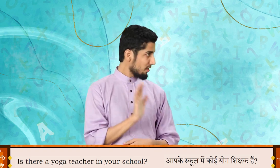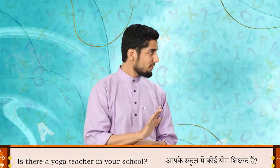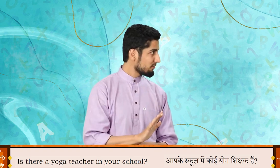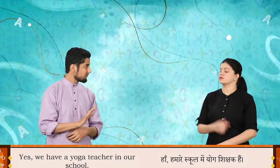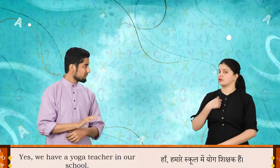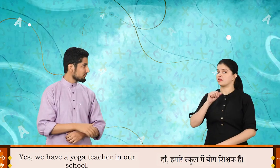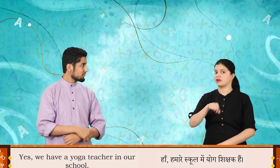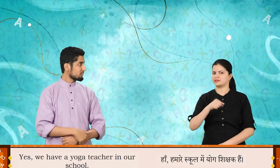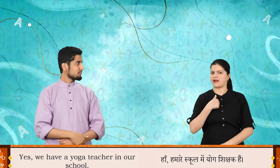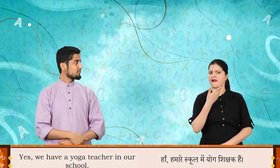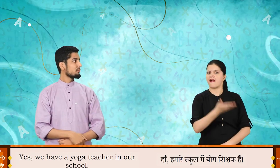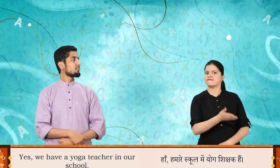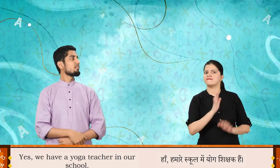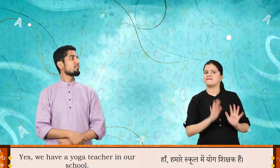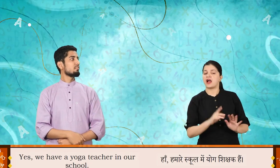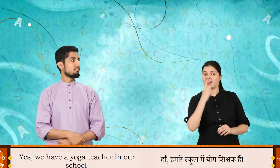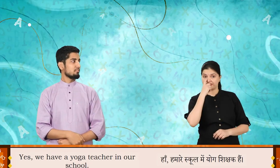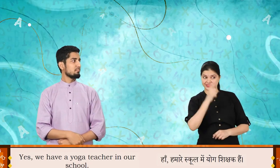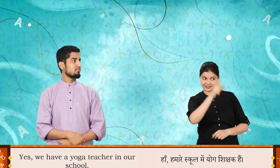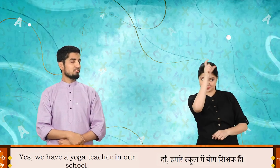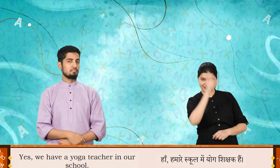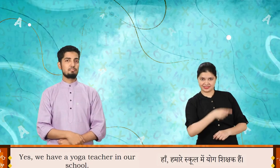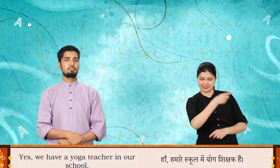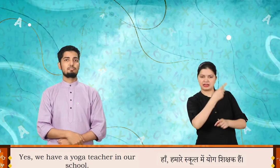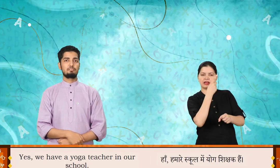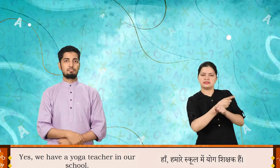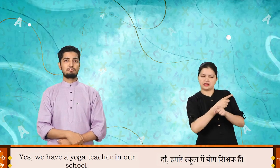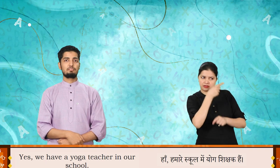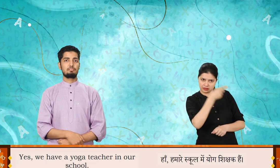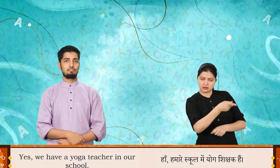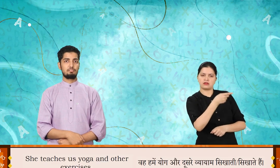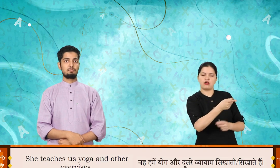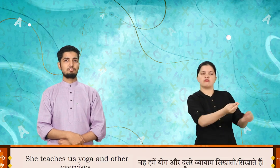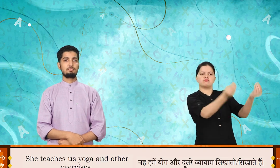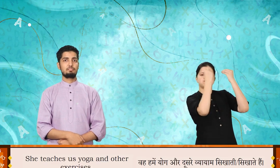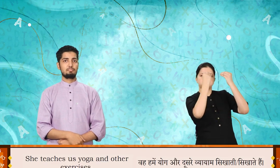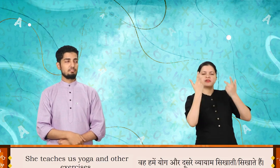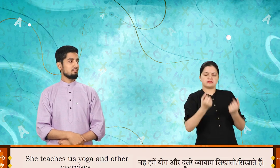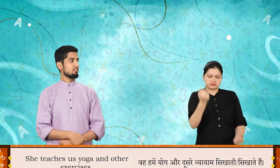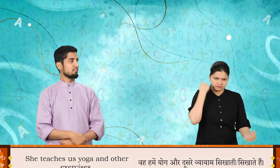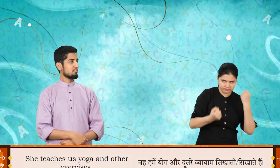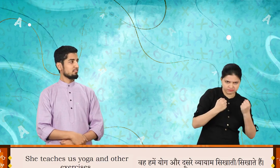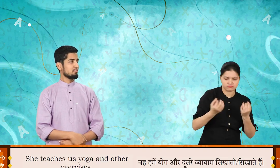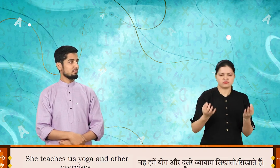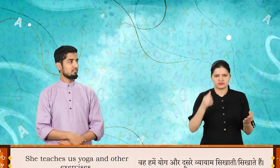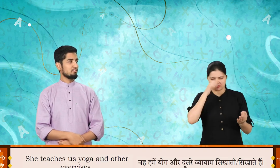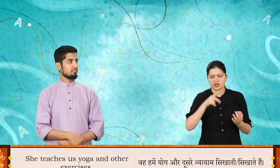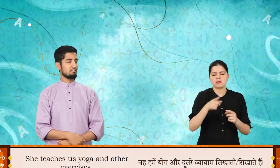Yes, we have a yoga teacher in our school. She teaches us yoga and other